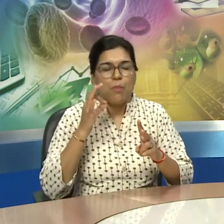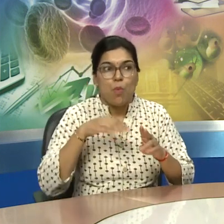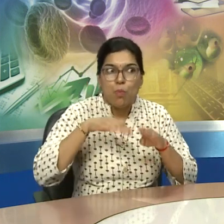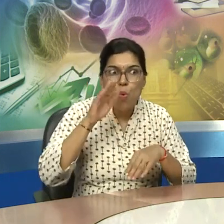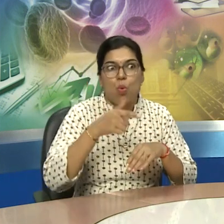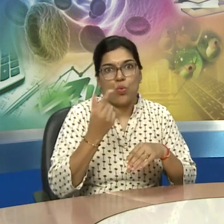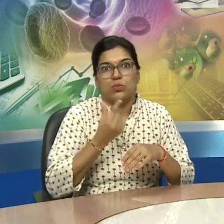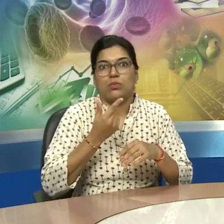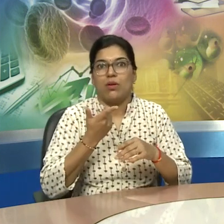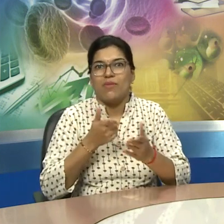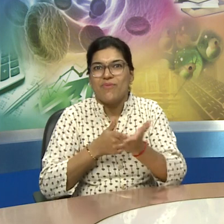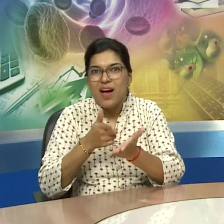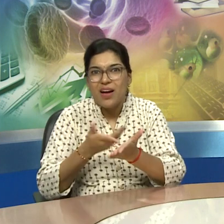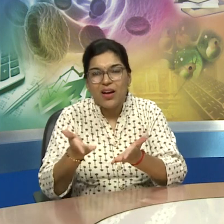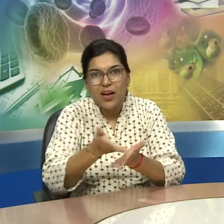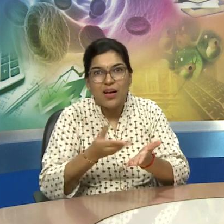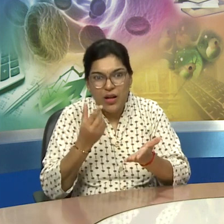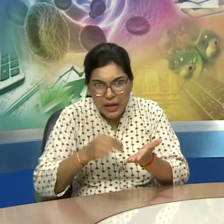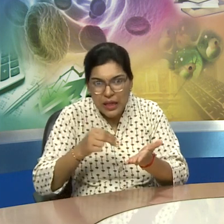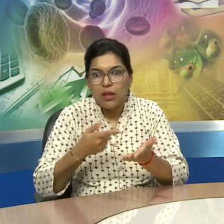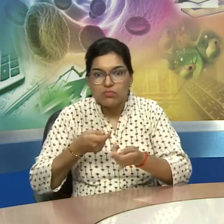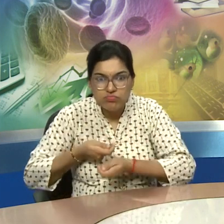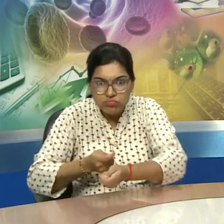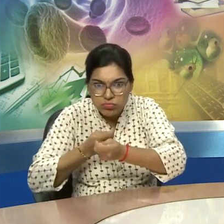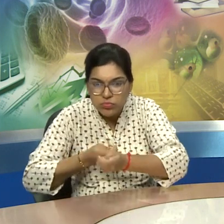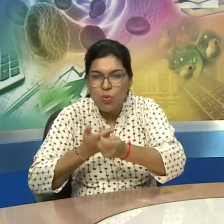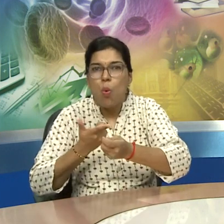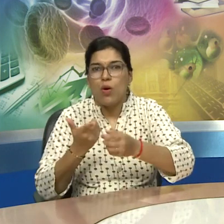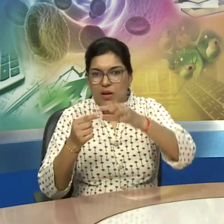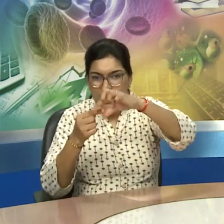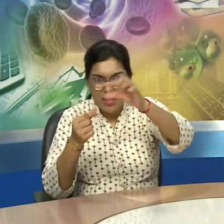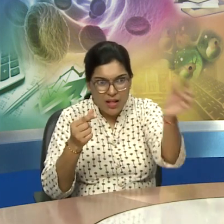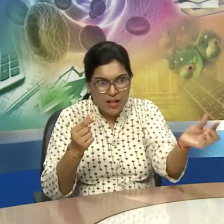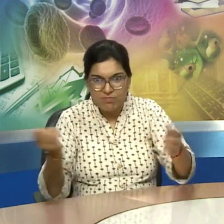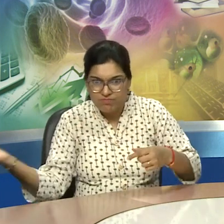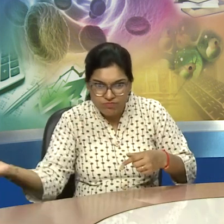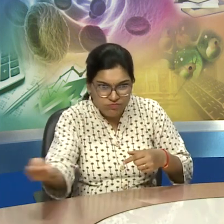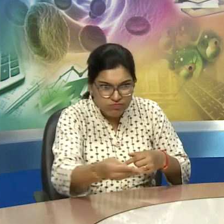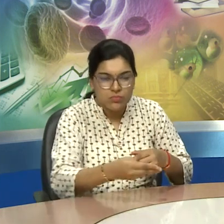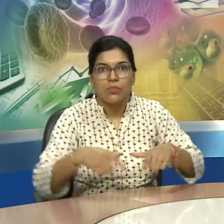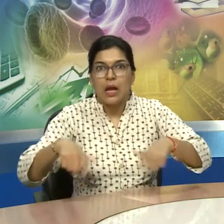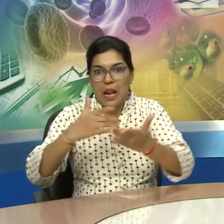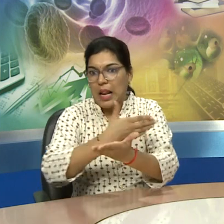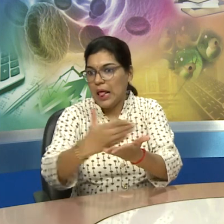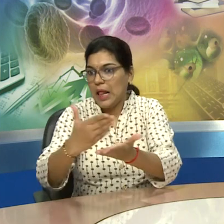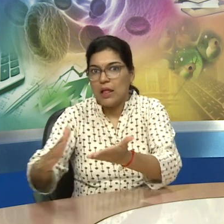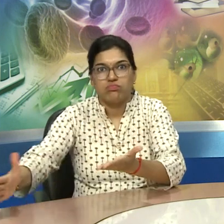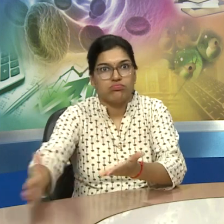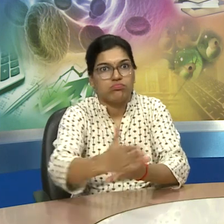for clearing dense forest land to raise their crop and stone axes